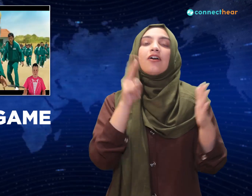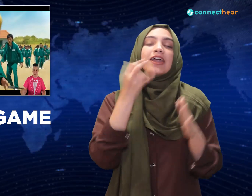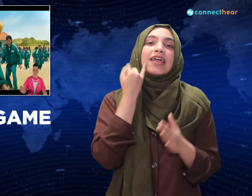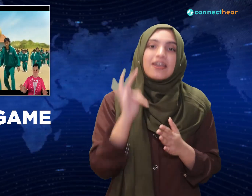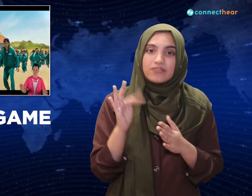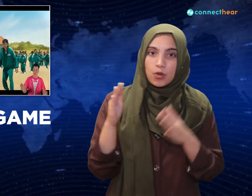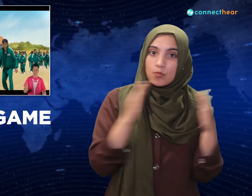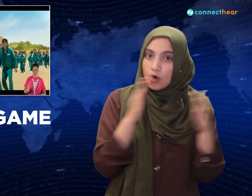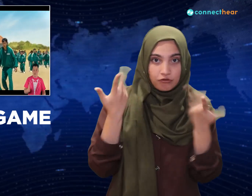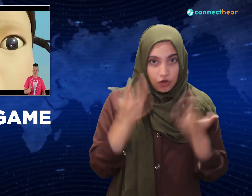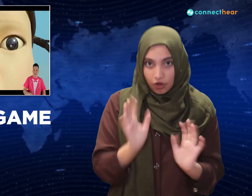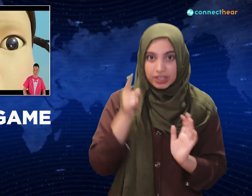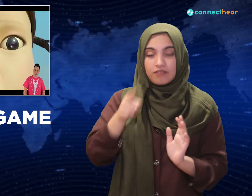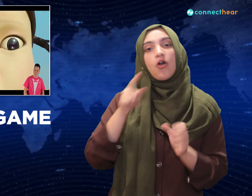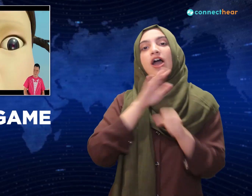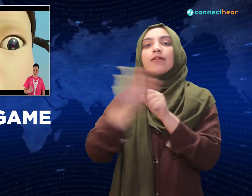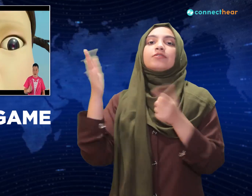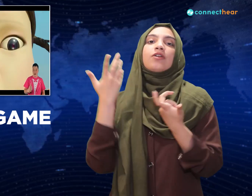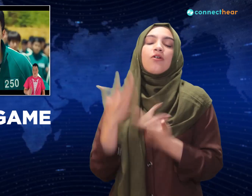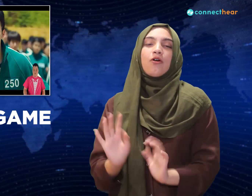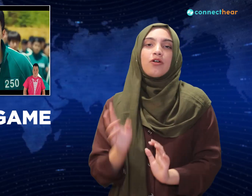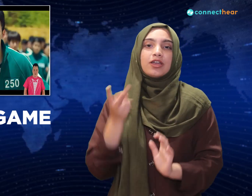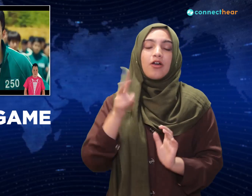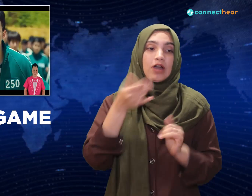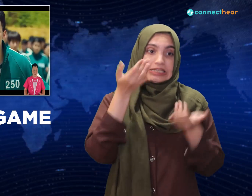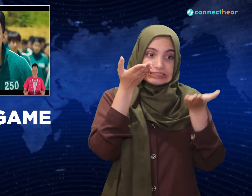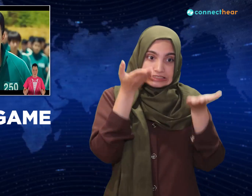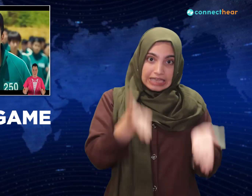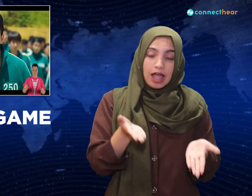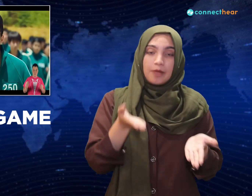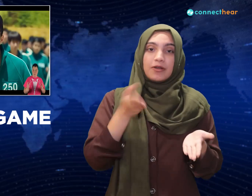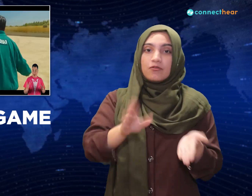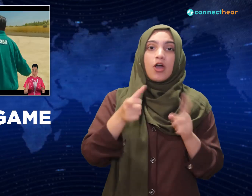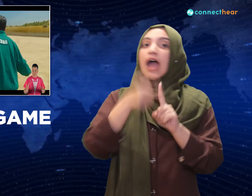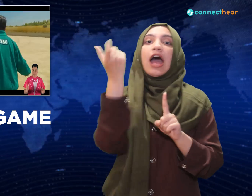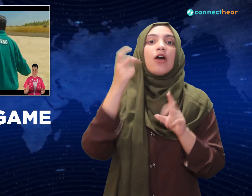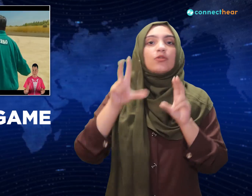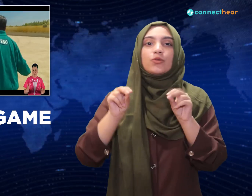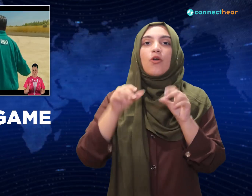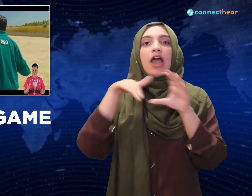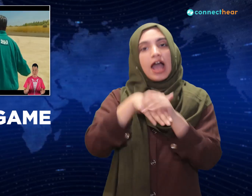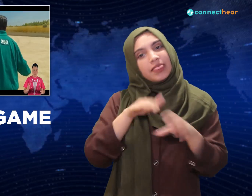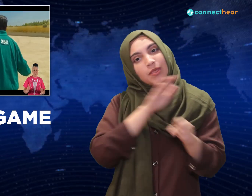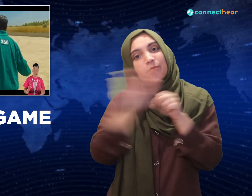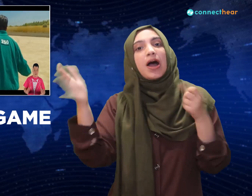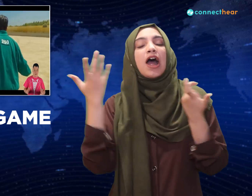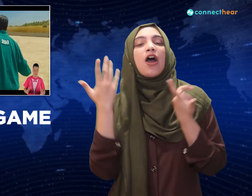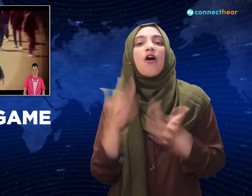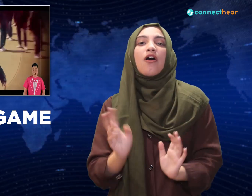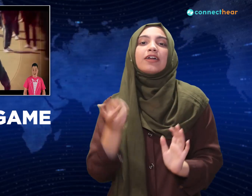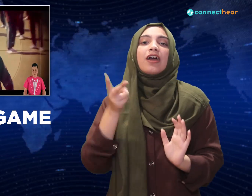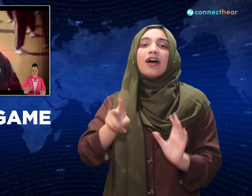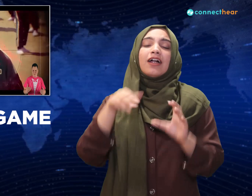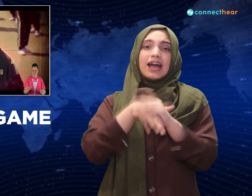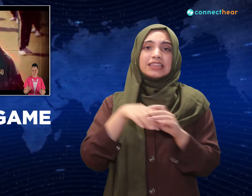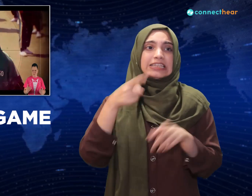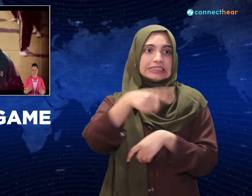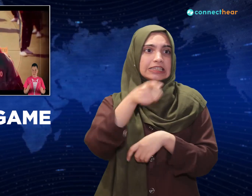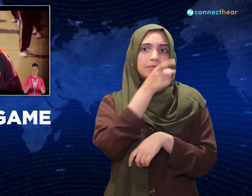you're caught moving during red light, you're out, but in this case BAM a shot rings out. Yeah us viewers saw